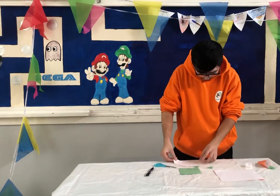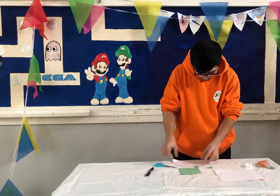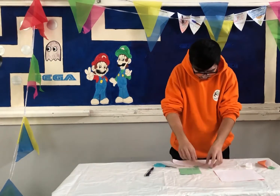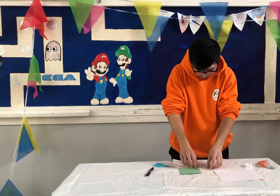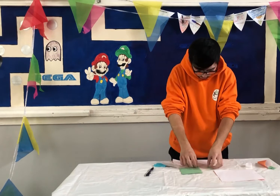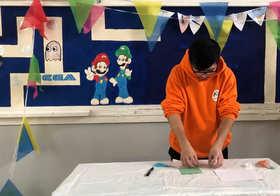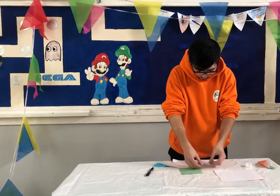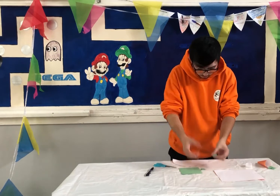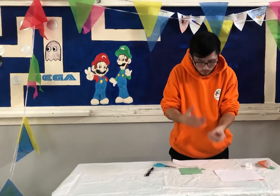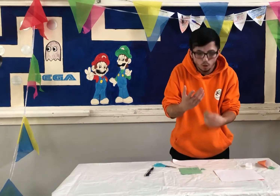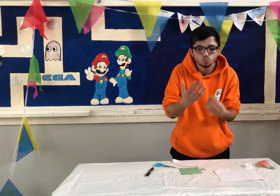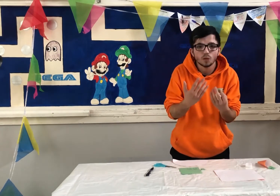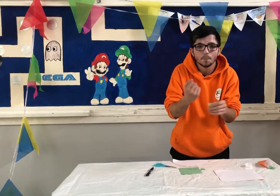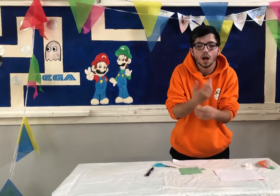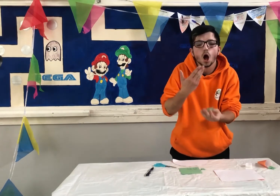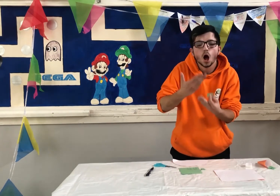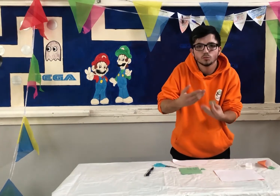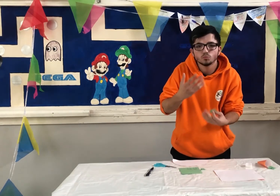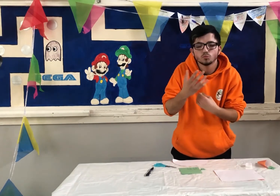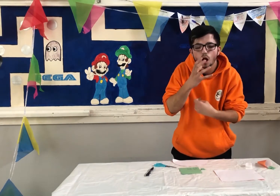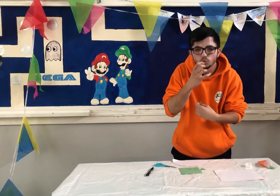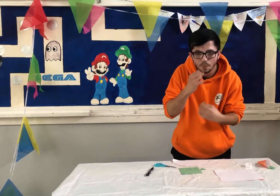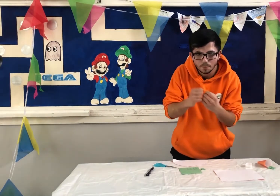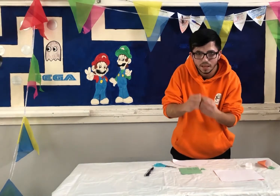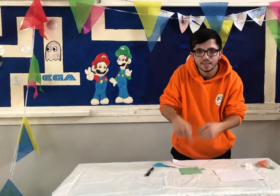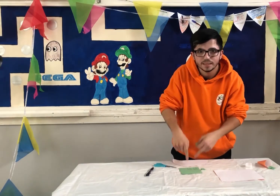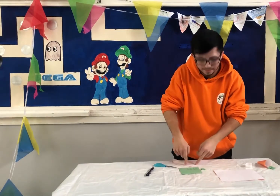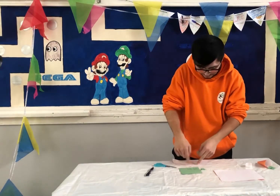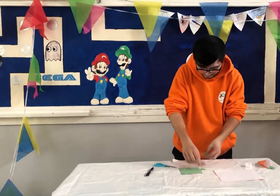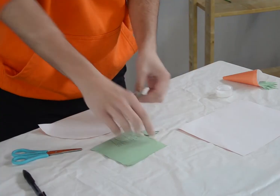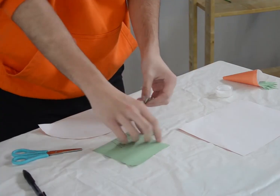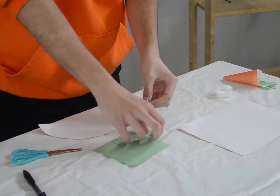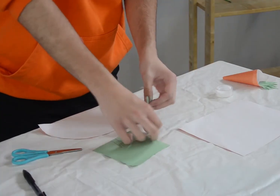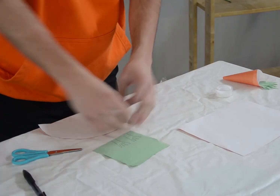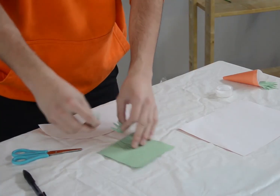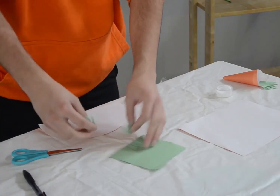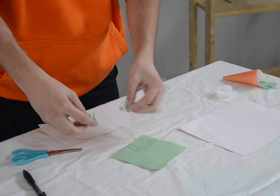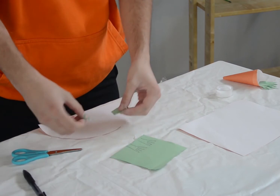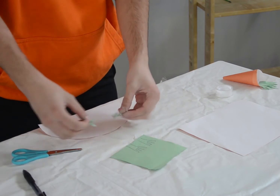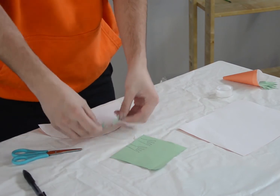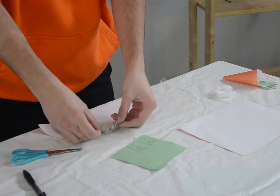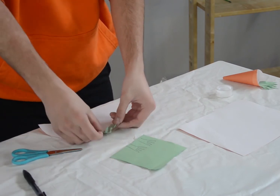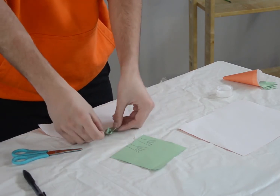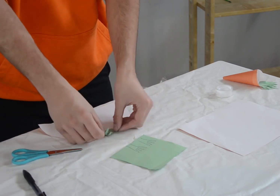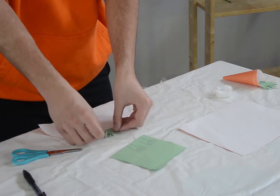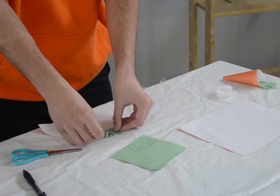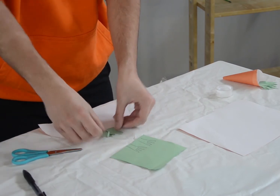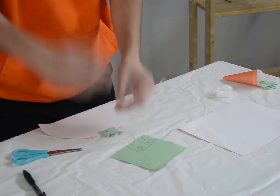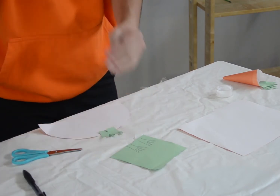We take our orange piece of paper, our semi-circle and we take our two carrot tops, stick them